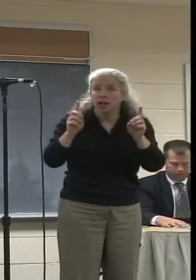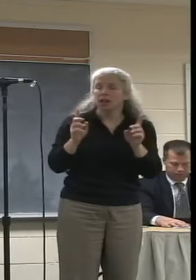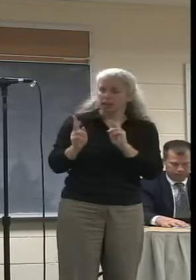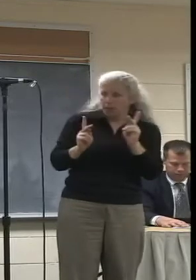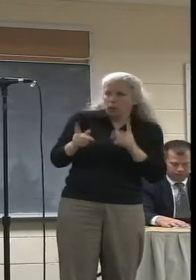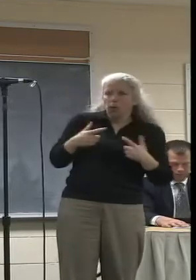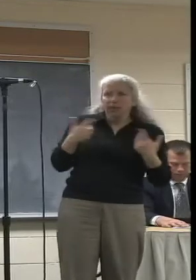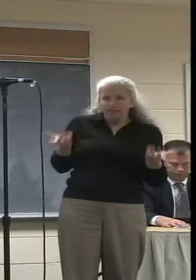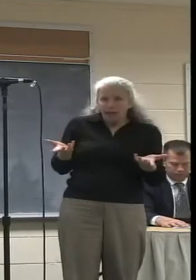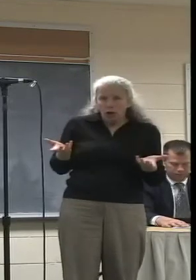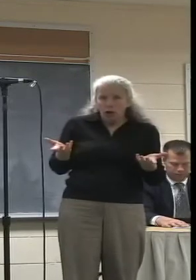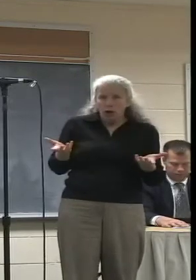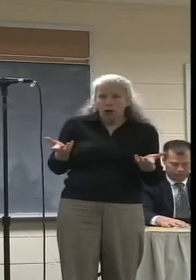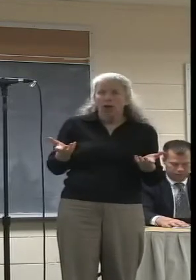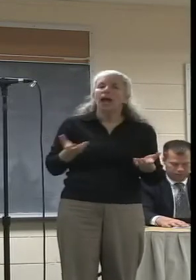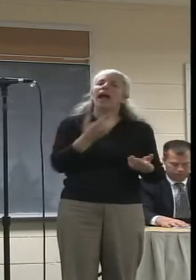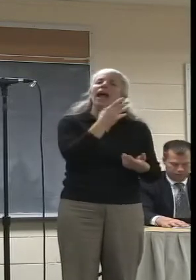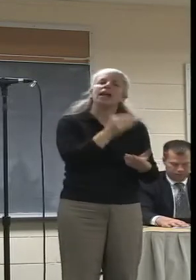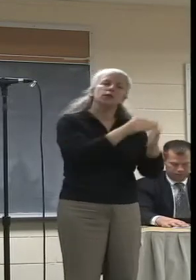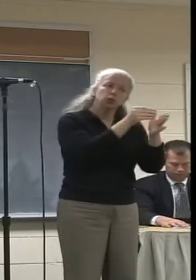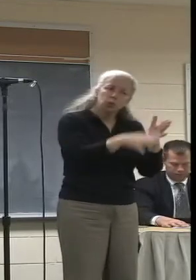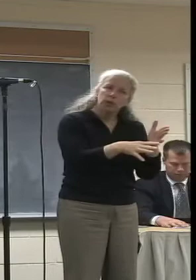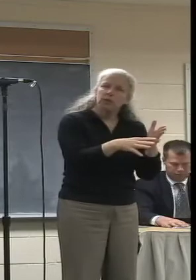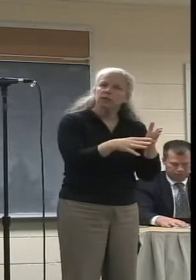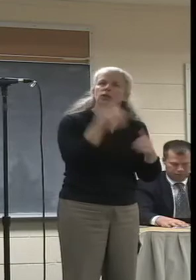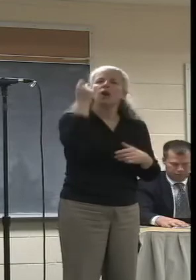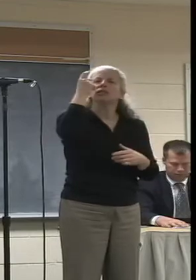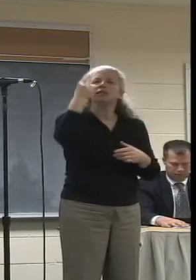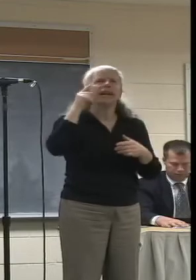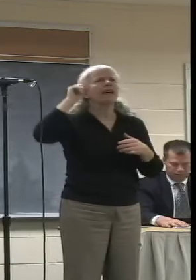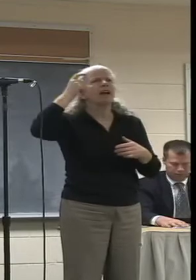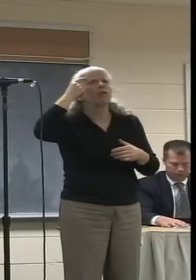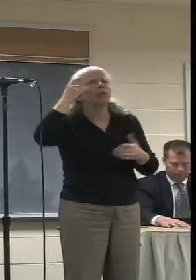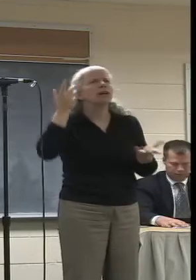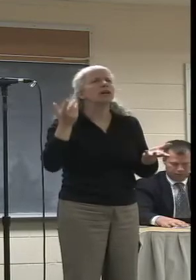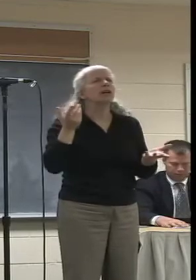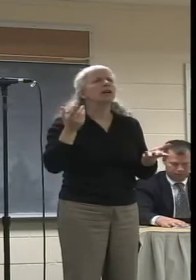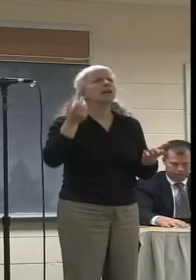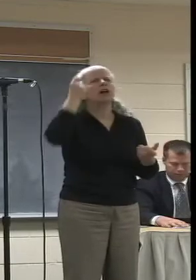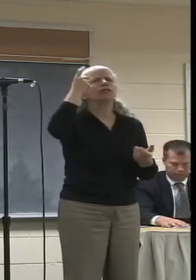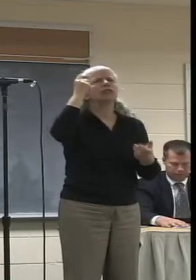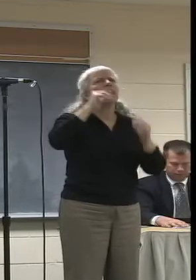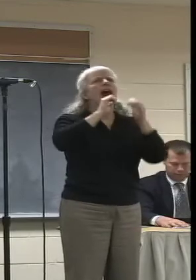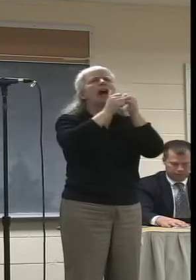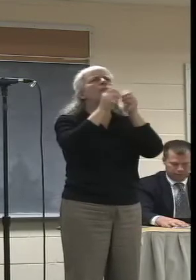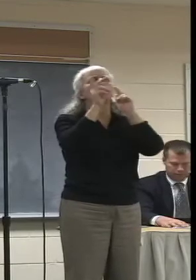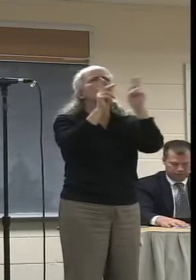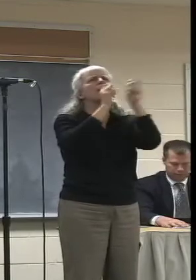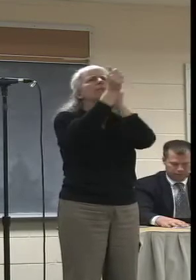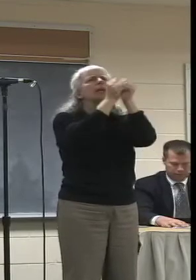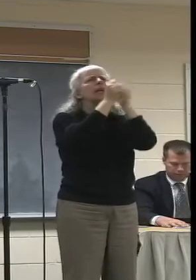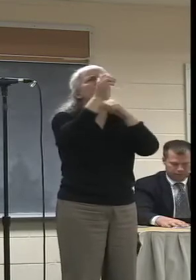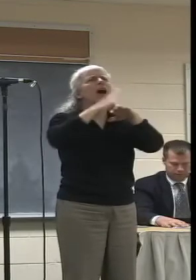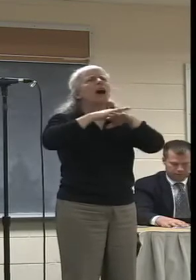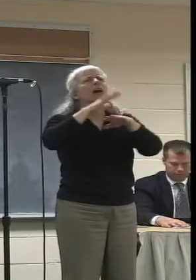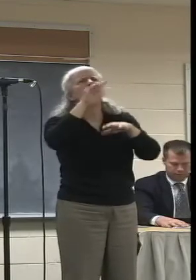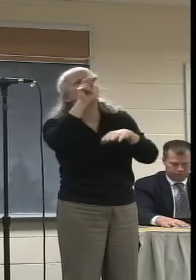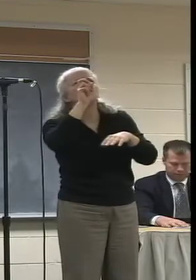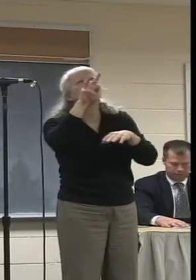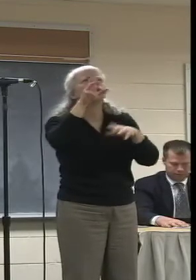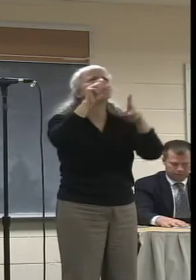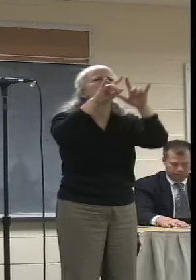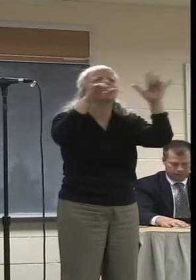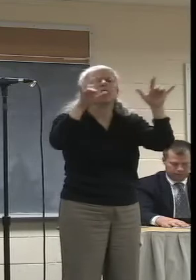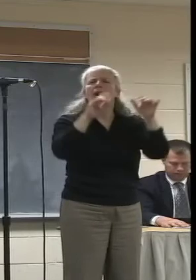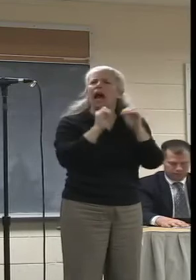particularly students. We need to be modeling students. What is democracy? What is media democracy? How can they have a voice? And